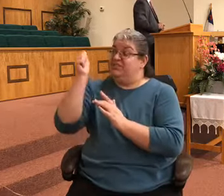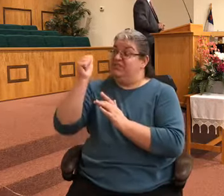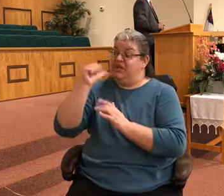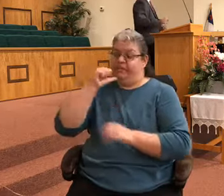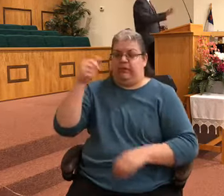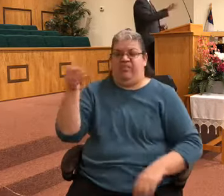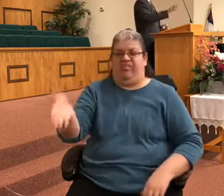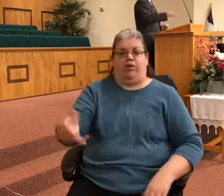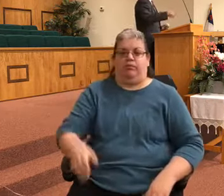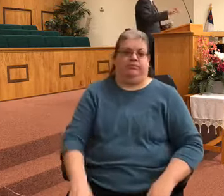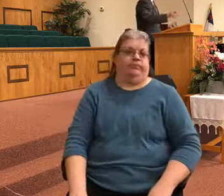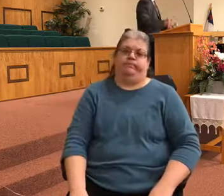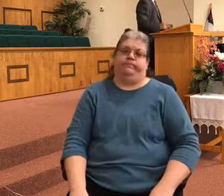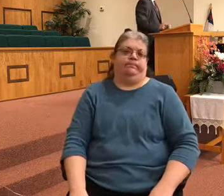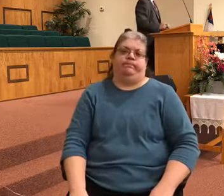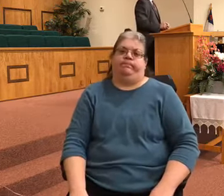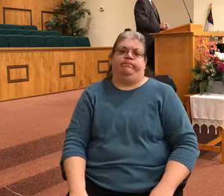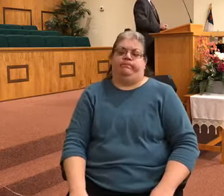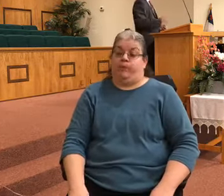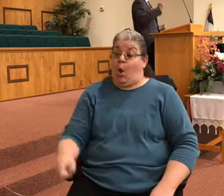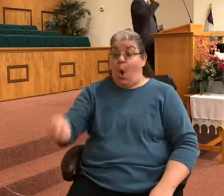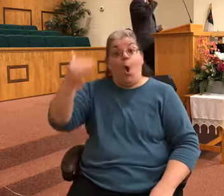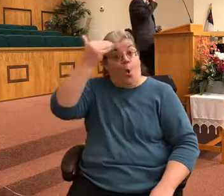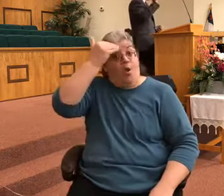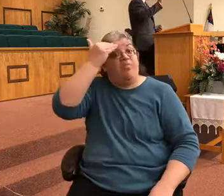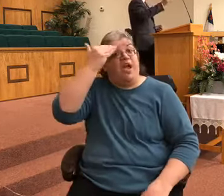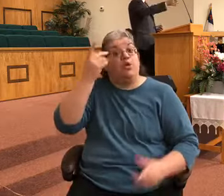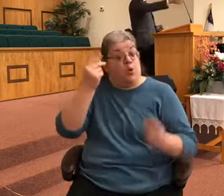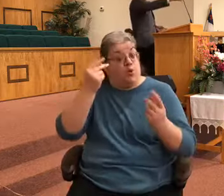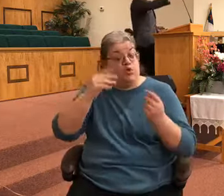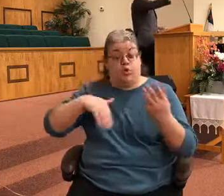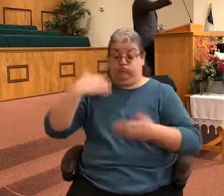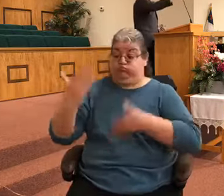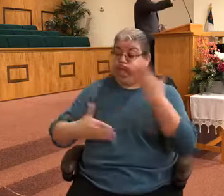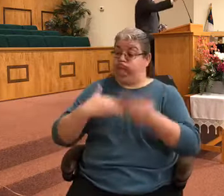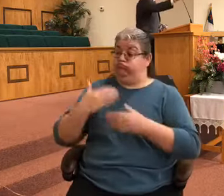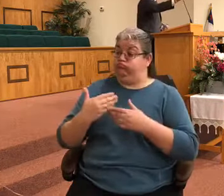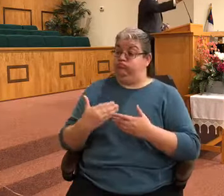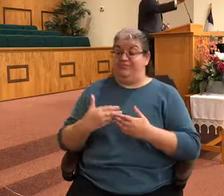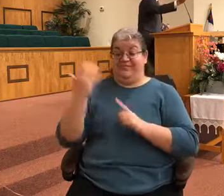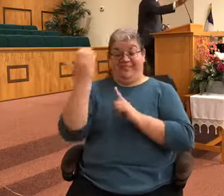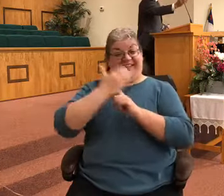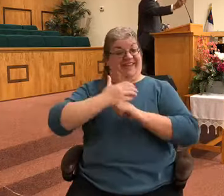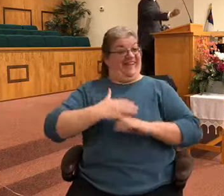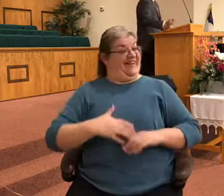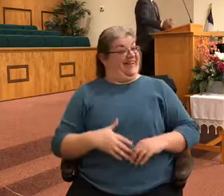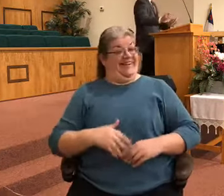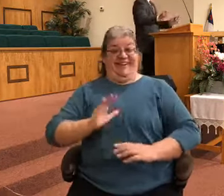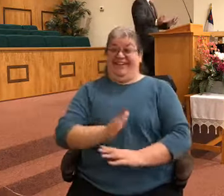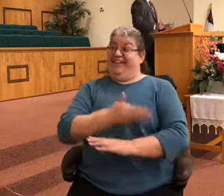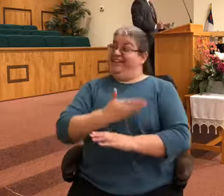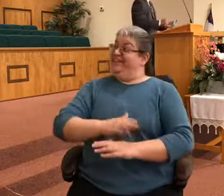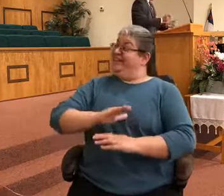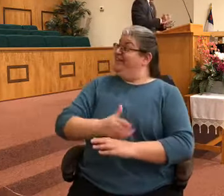see they knew how to go through the motions and I'm sure they may have even said the praise of the Lord and once church was out